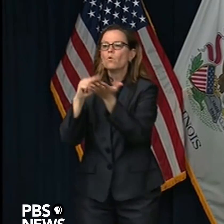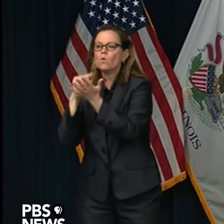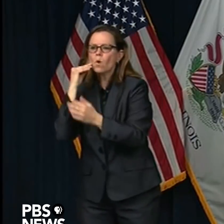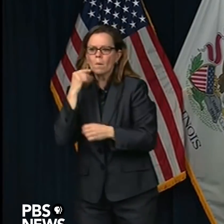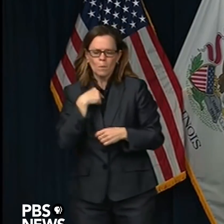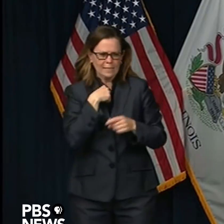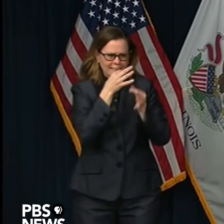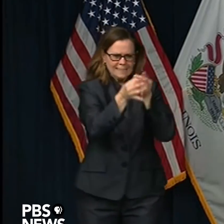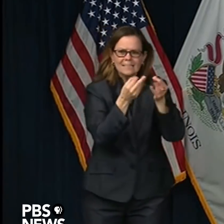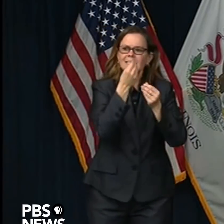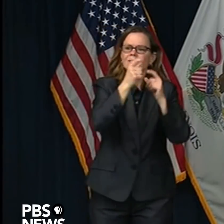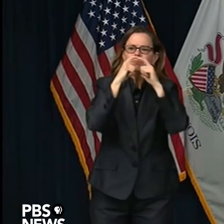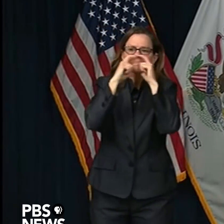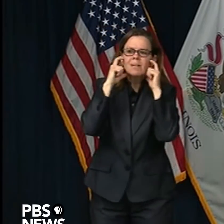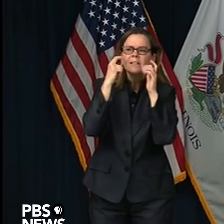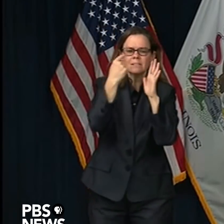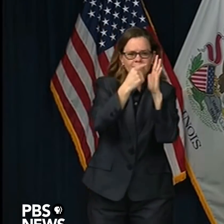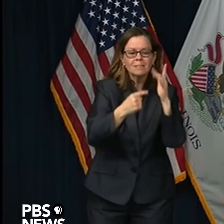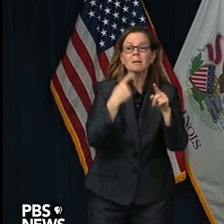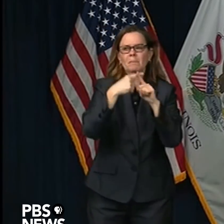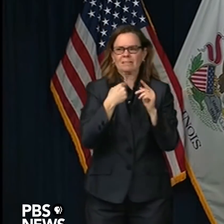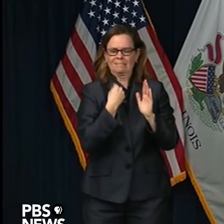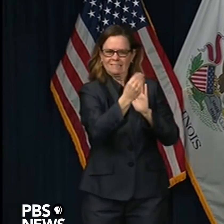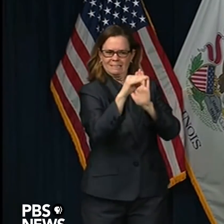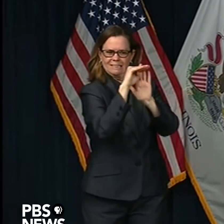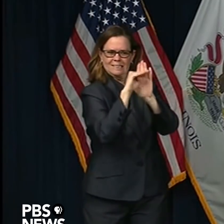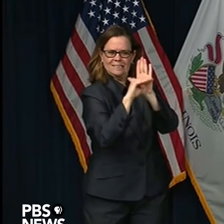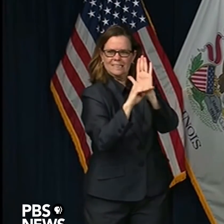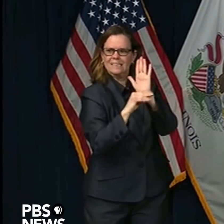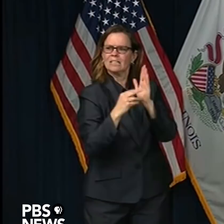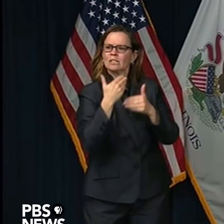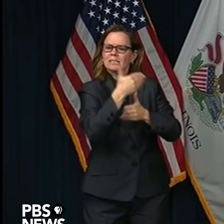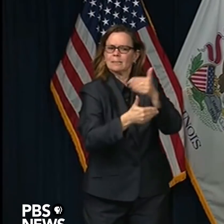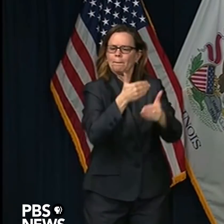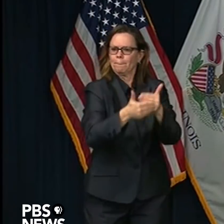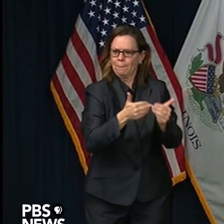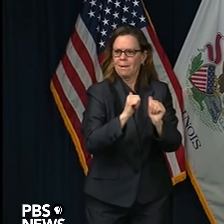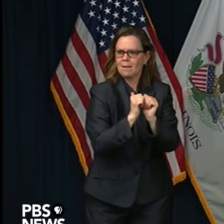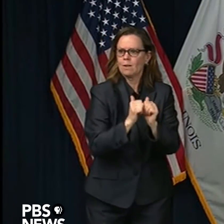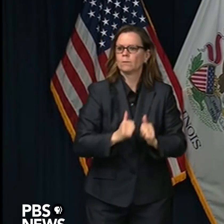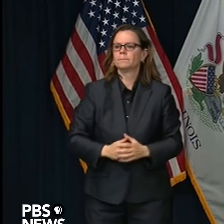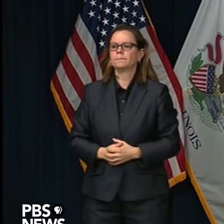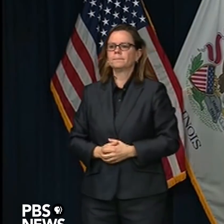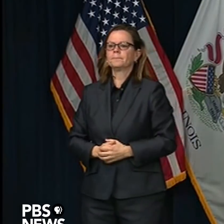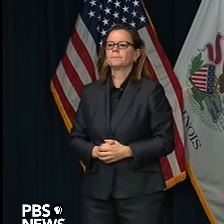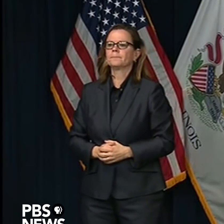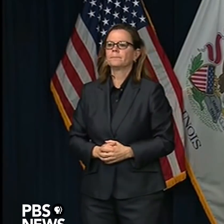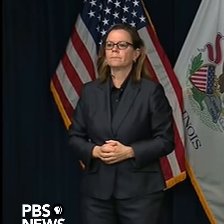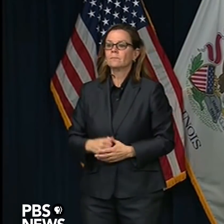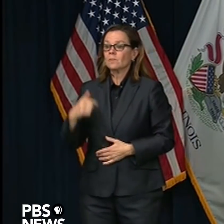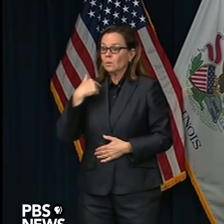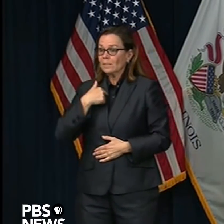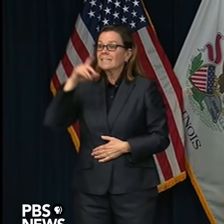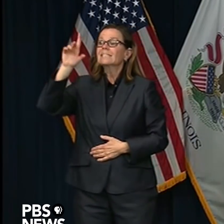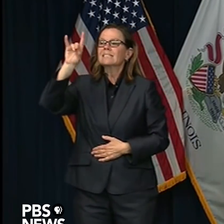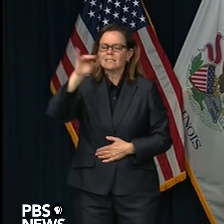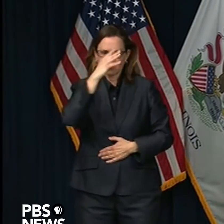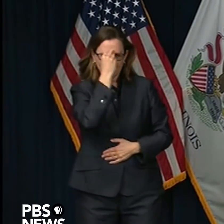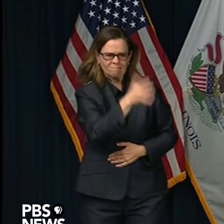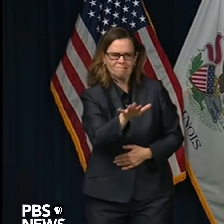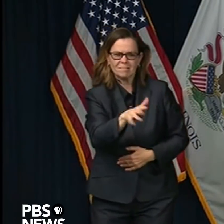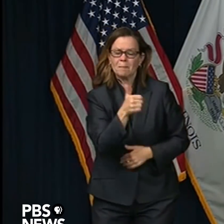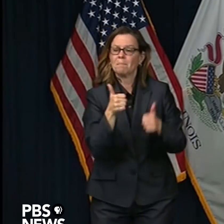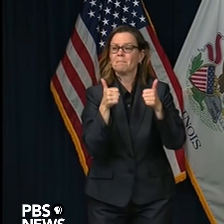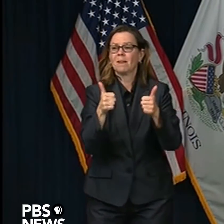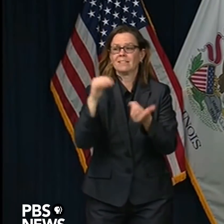is. Well, first of all, right up front, we closed down visitation at many of these facilities, most of them, in fact, because we